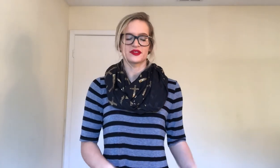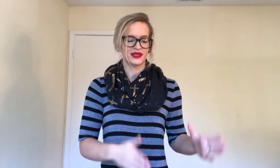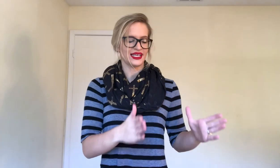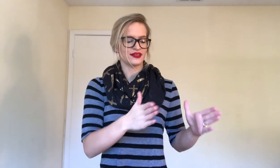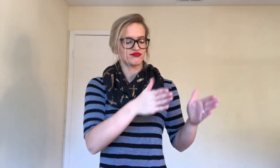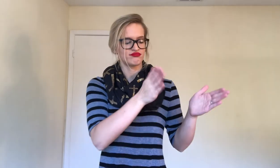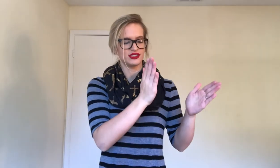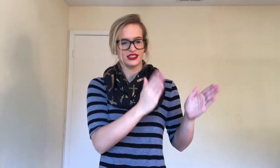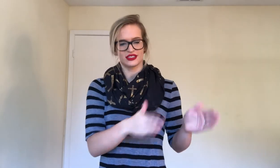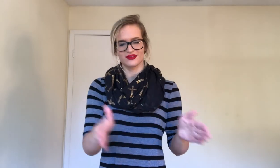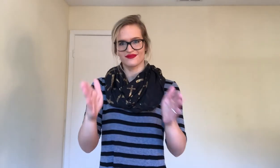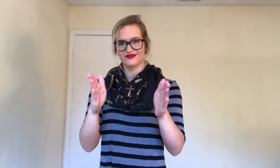You just.